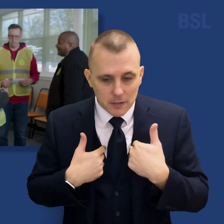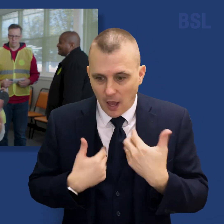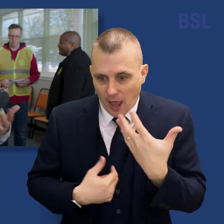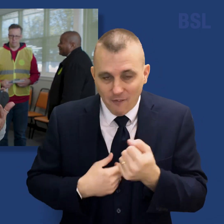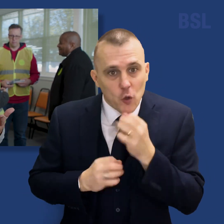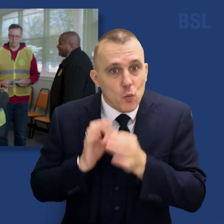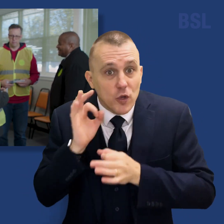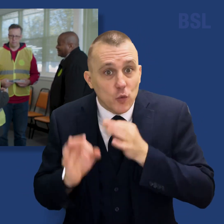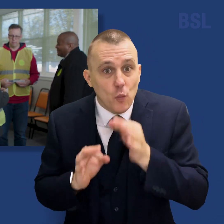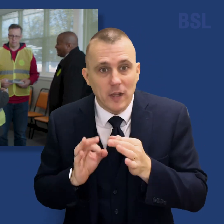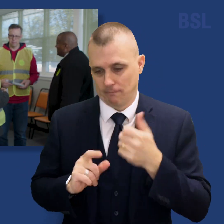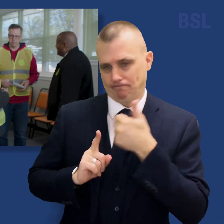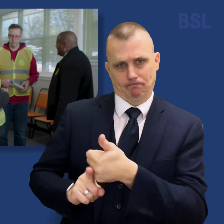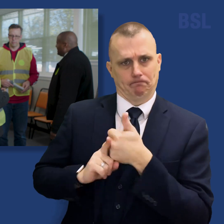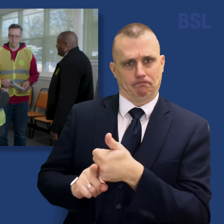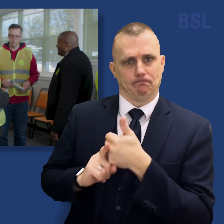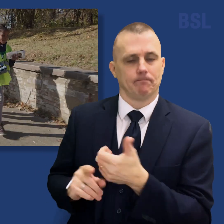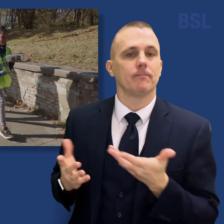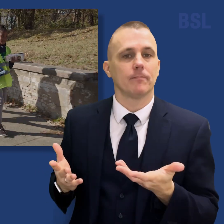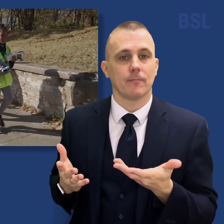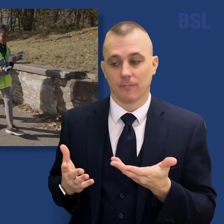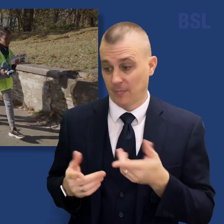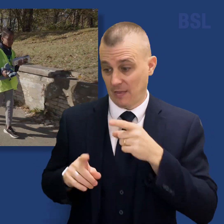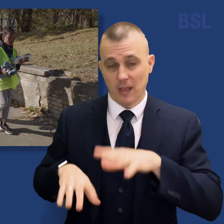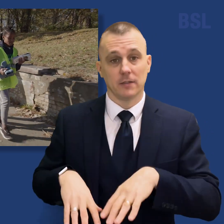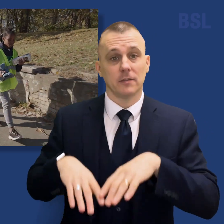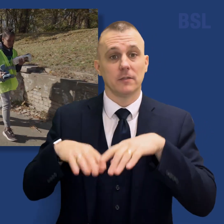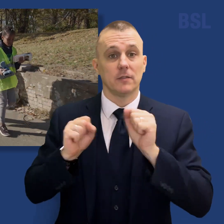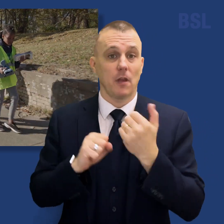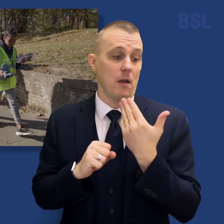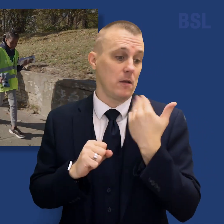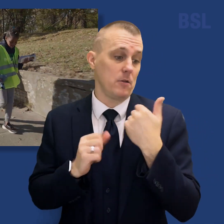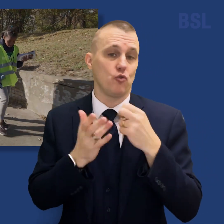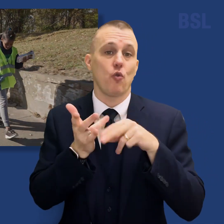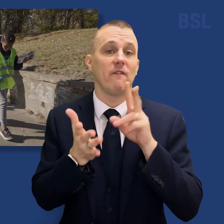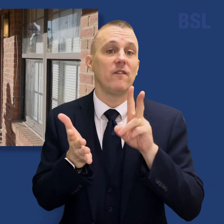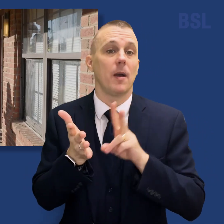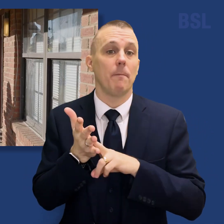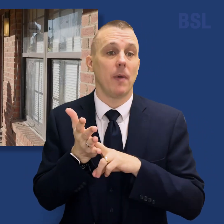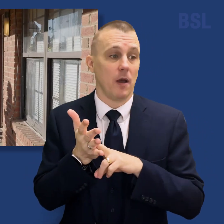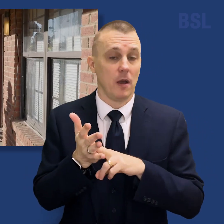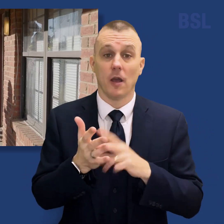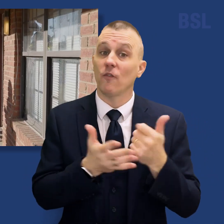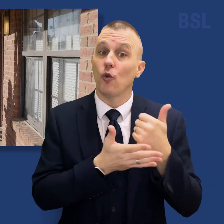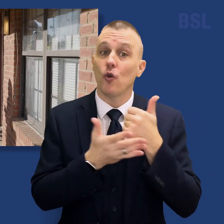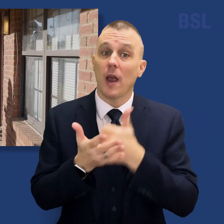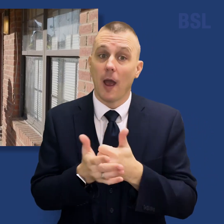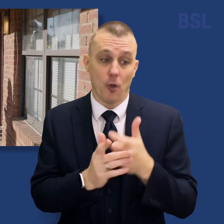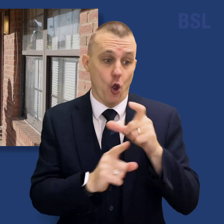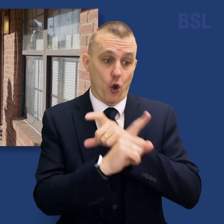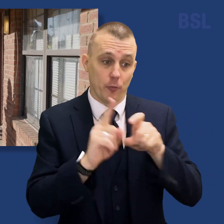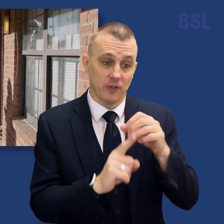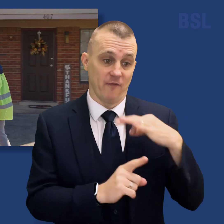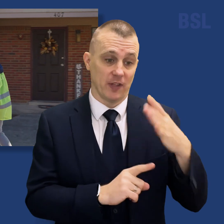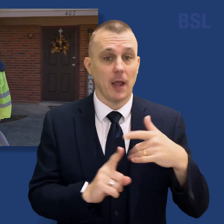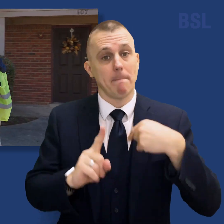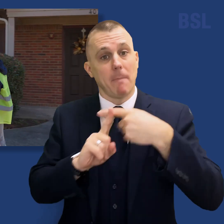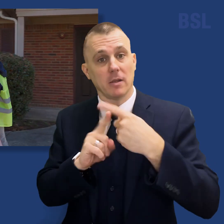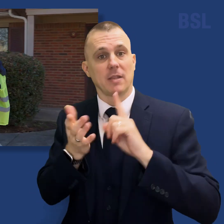any of those questions that they may have. The program kicked off in late November with the help of Latter-day Saint and community volunteers